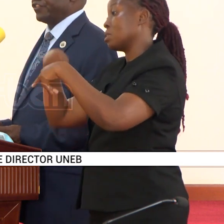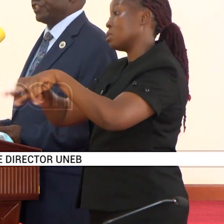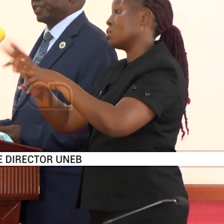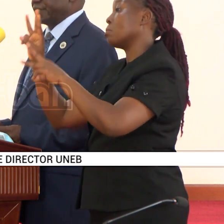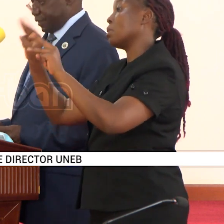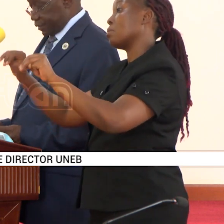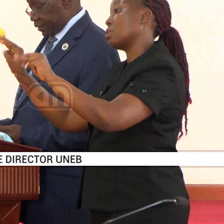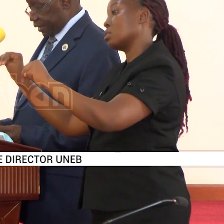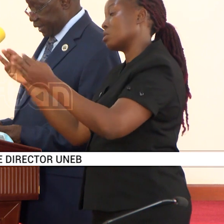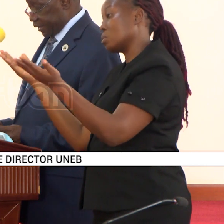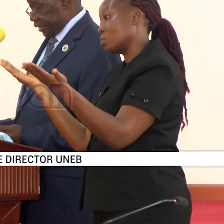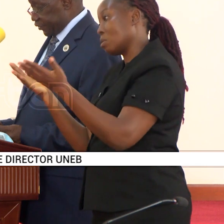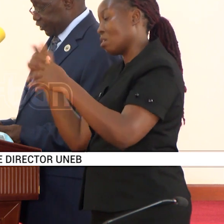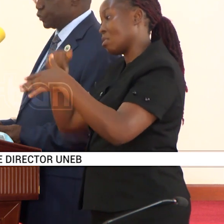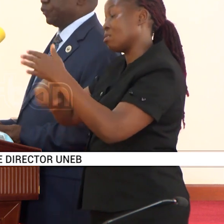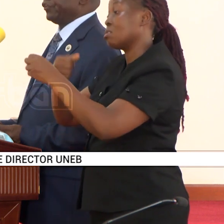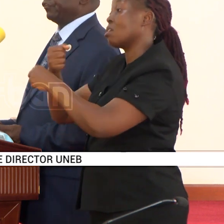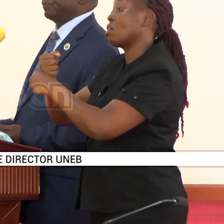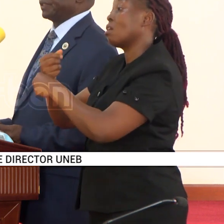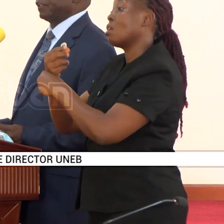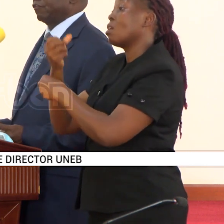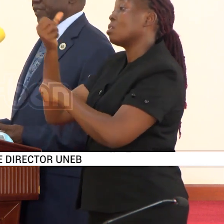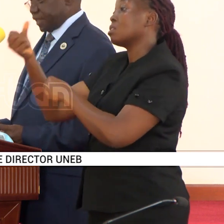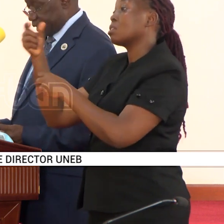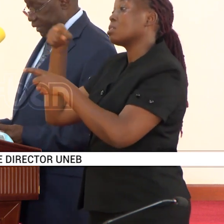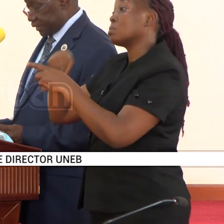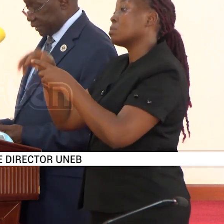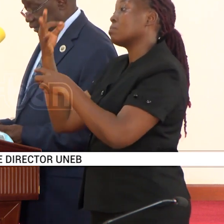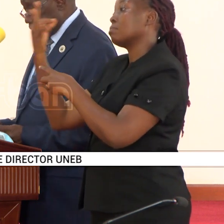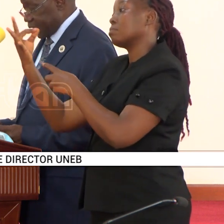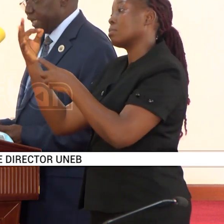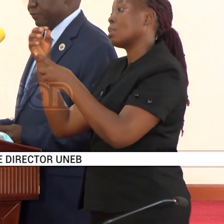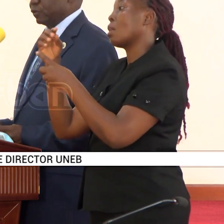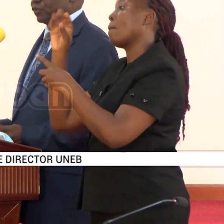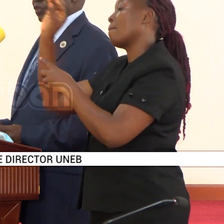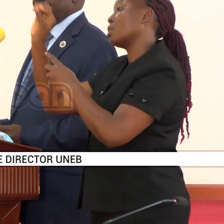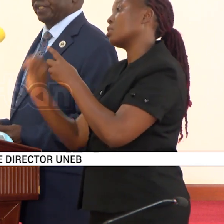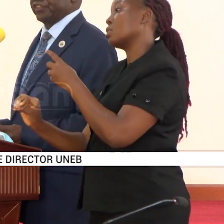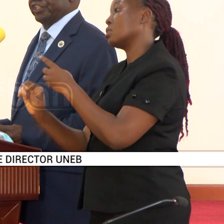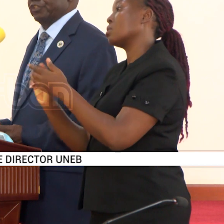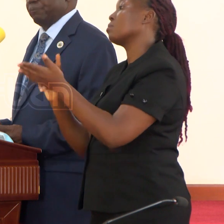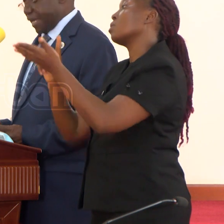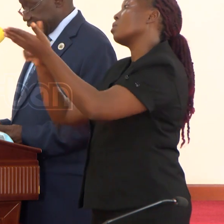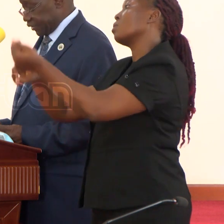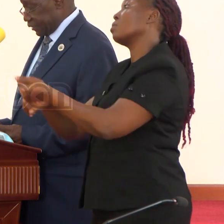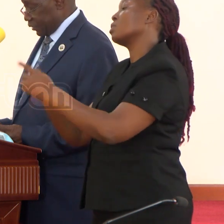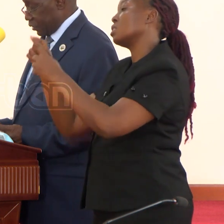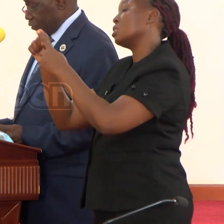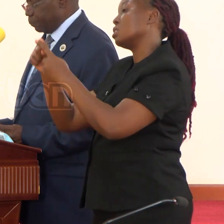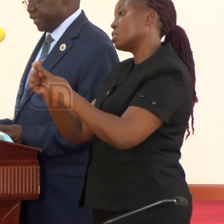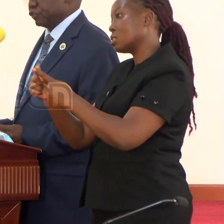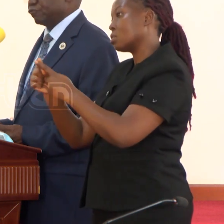this year, the candidates, 6.3% of the candidates, are able to score a distinction pass,